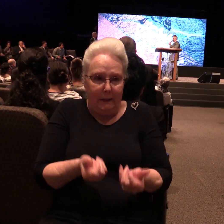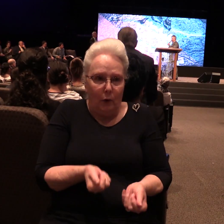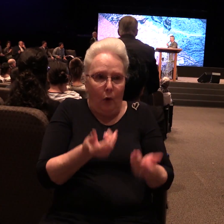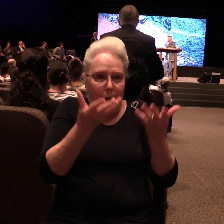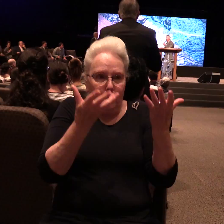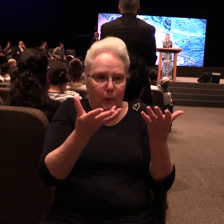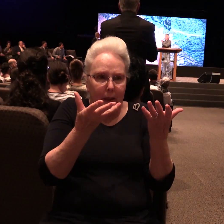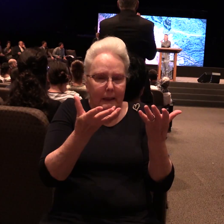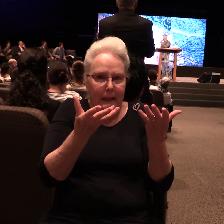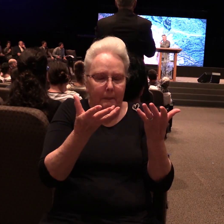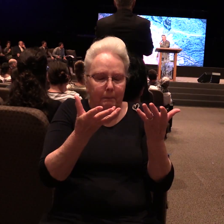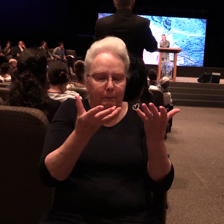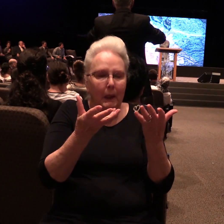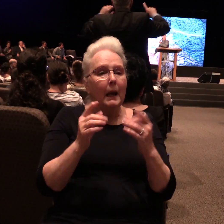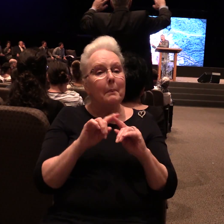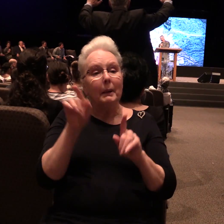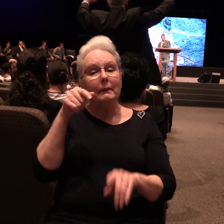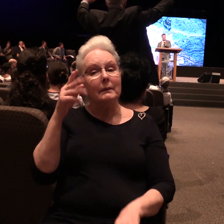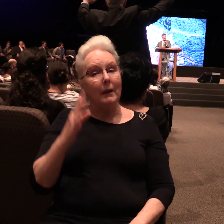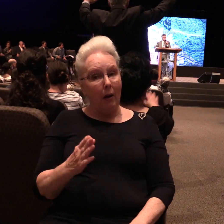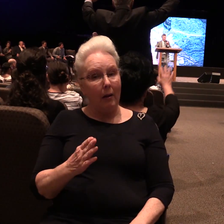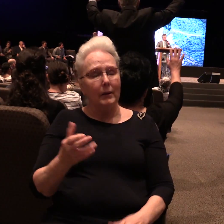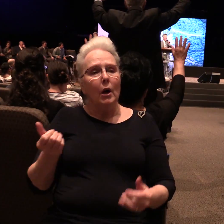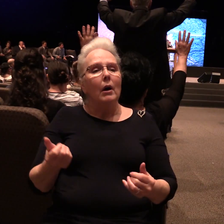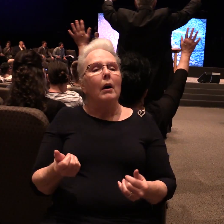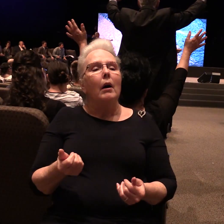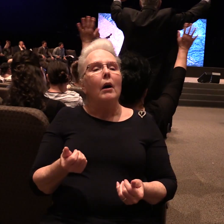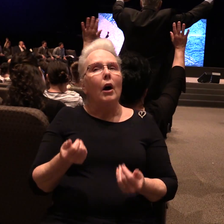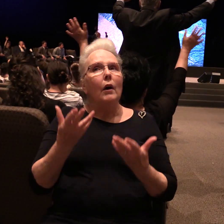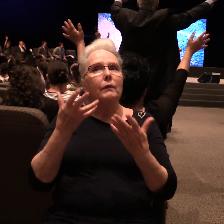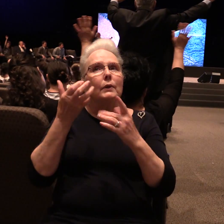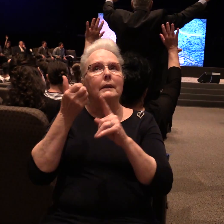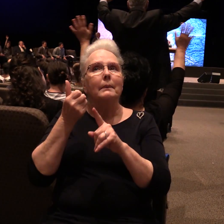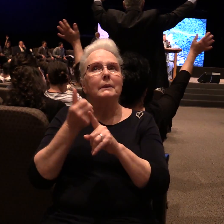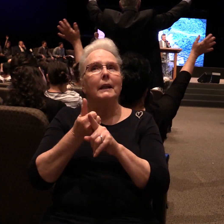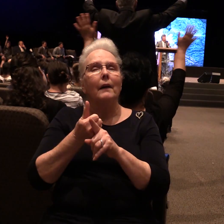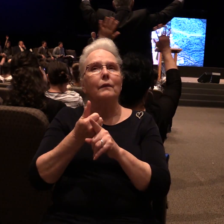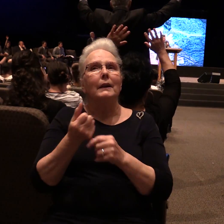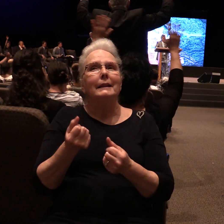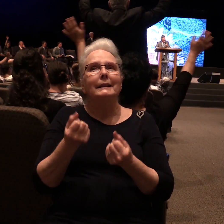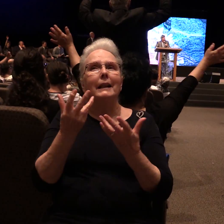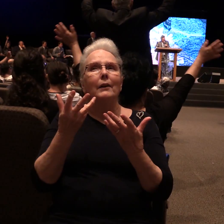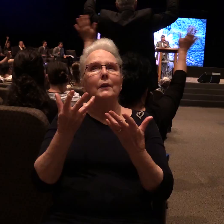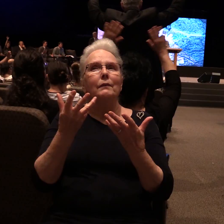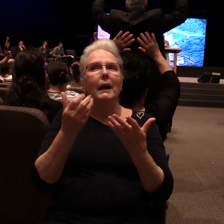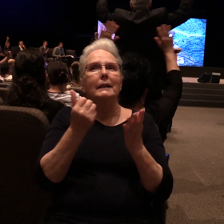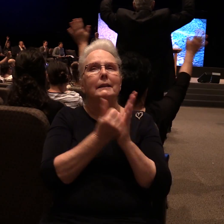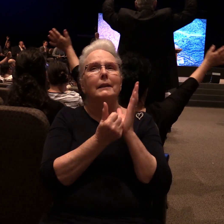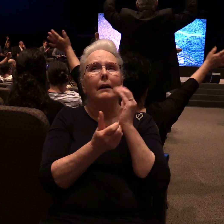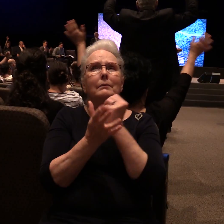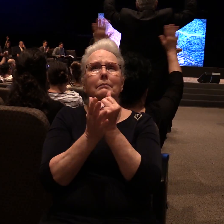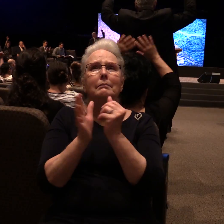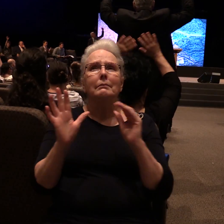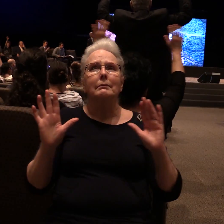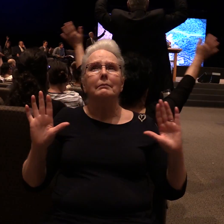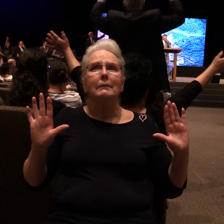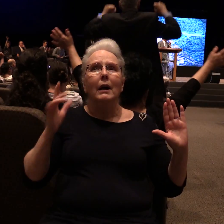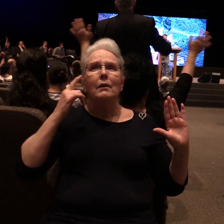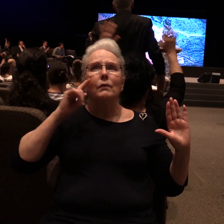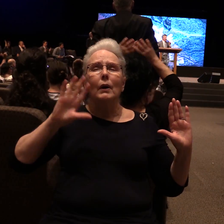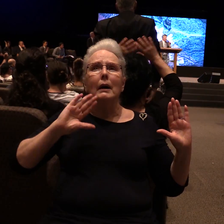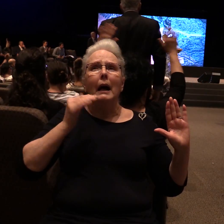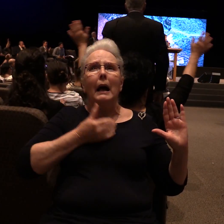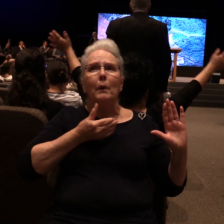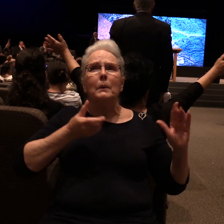receive the offering. But God offered himself as a sacrifice for everyone out of our sins. He